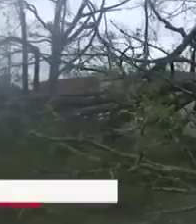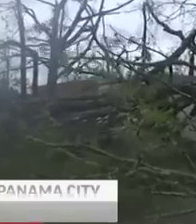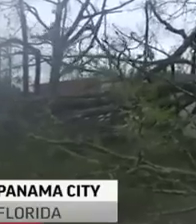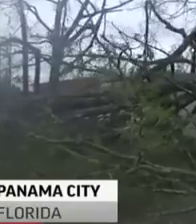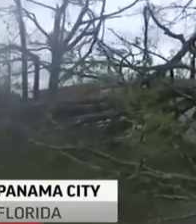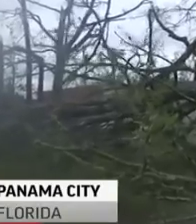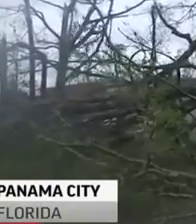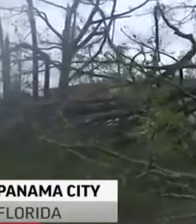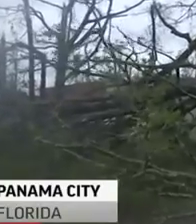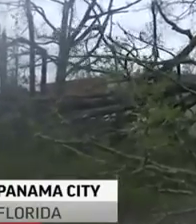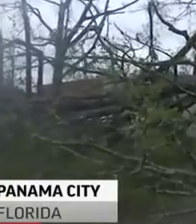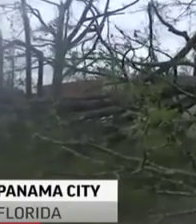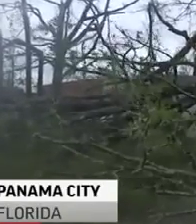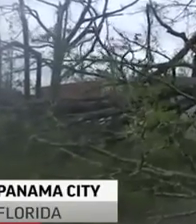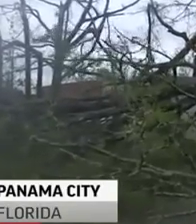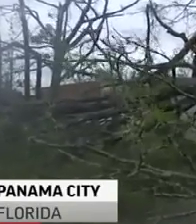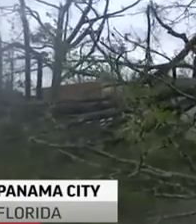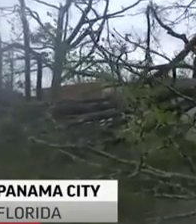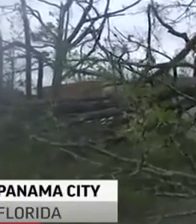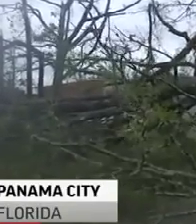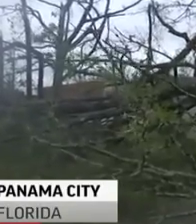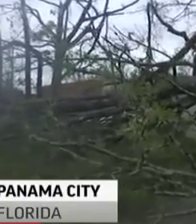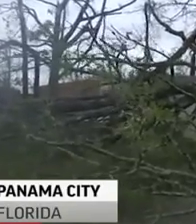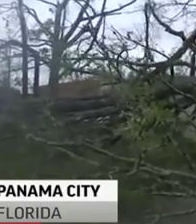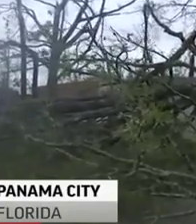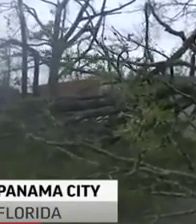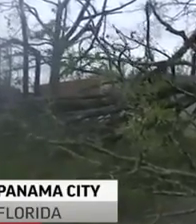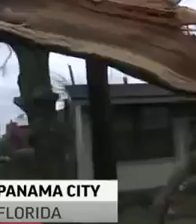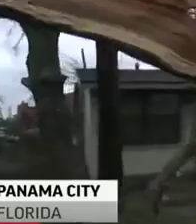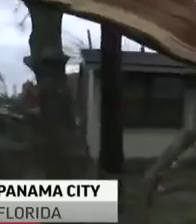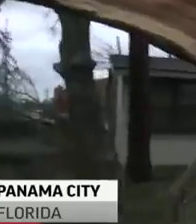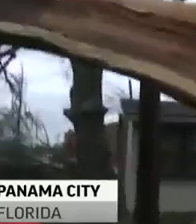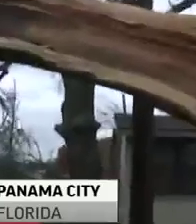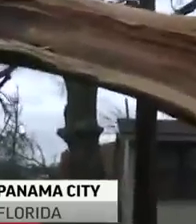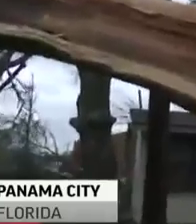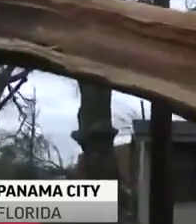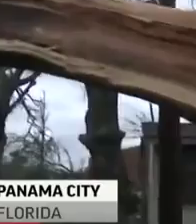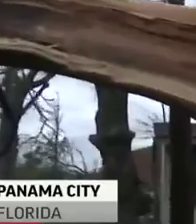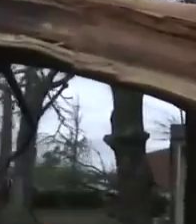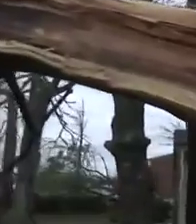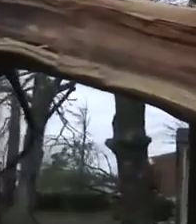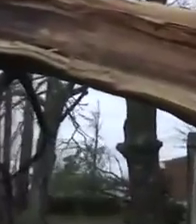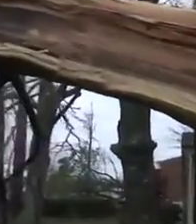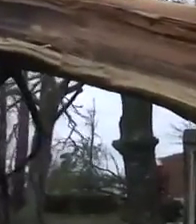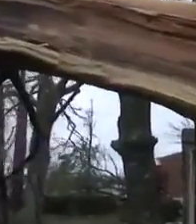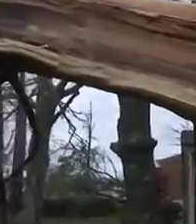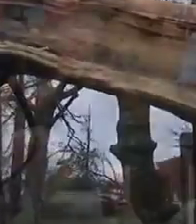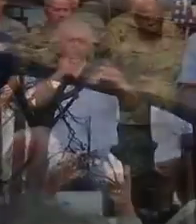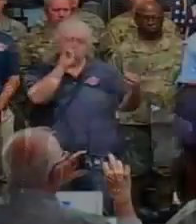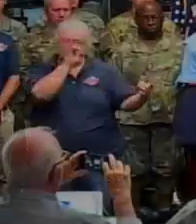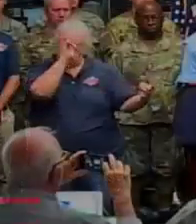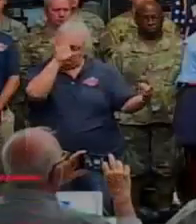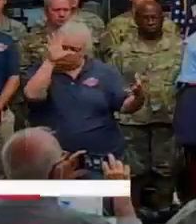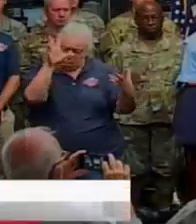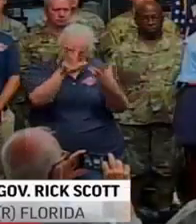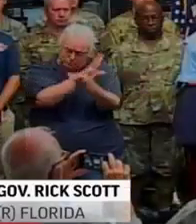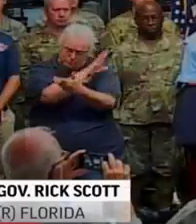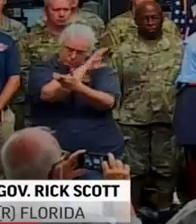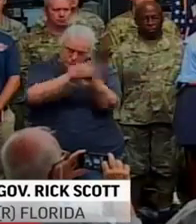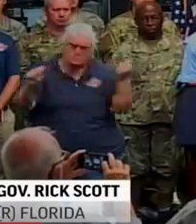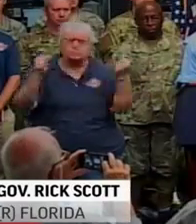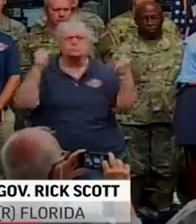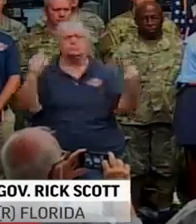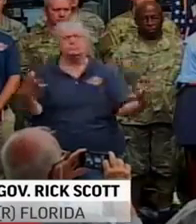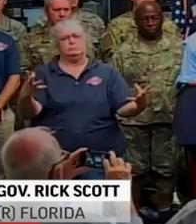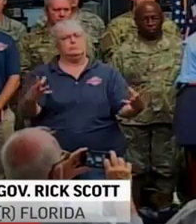This morning, Florida's Gulf Coast, Panhandle, and Big Ben are waking up to unimaginable destruction. So